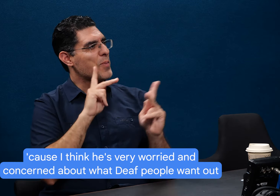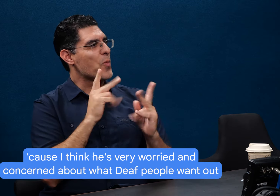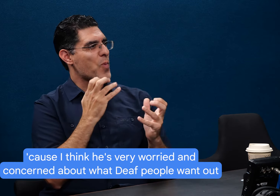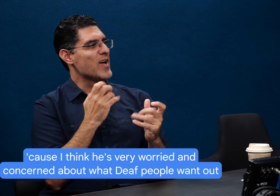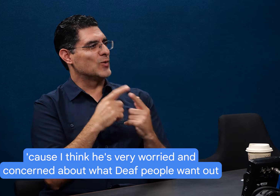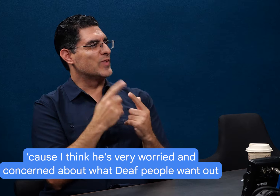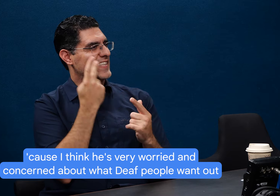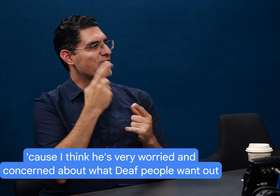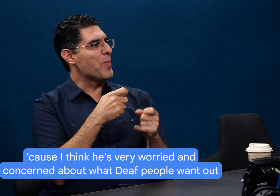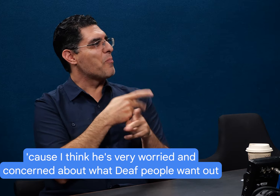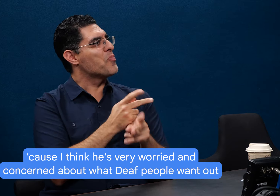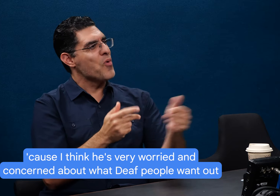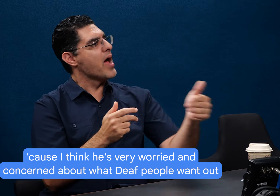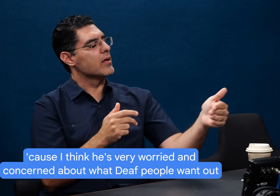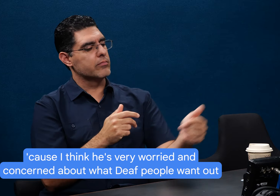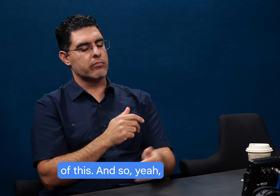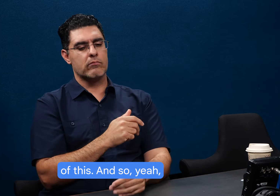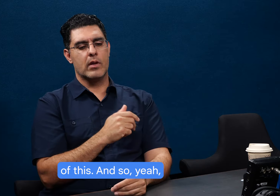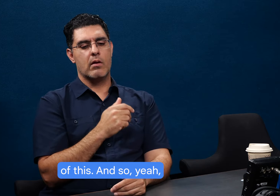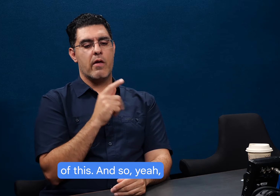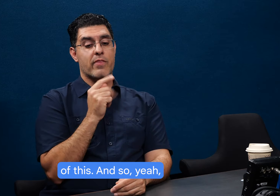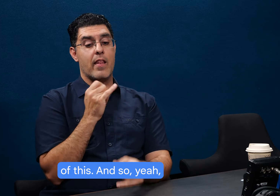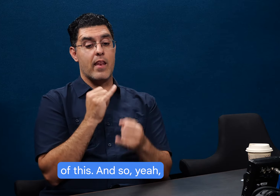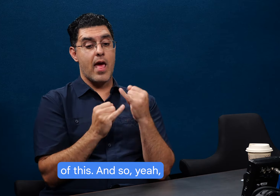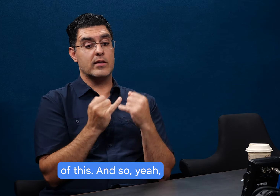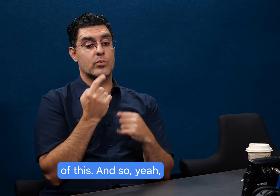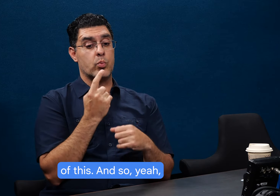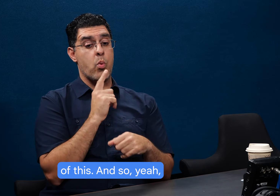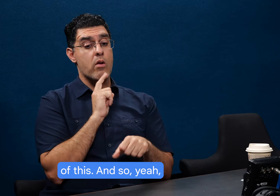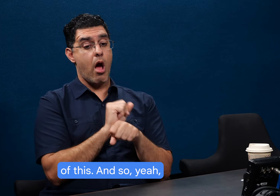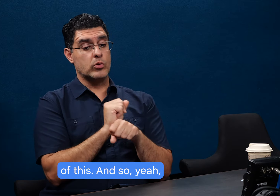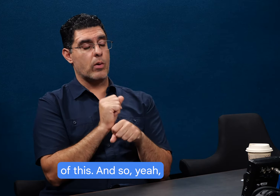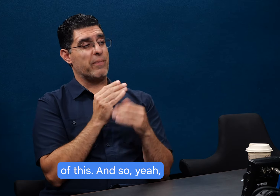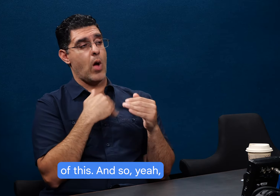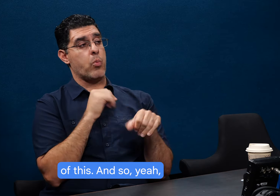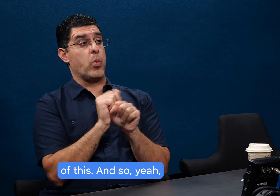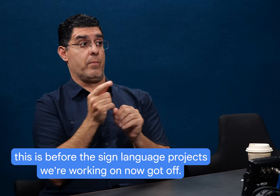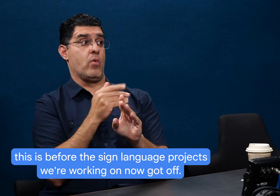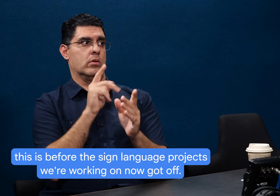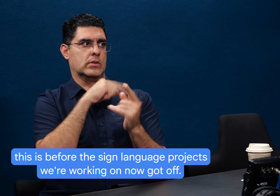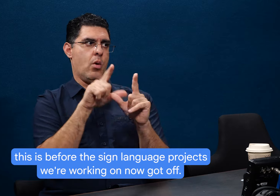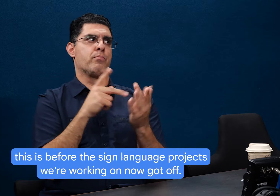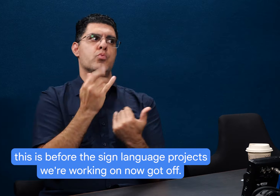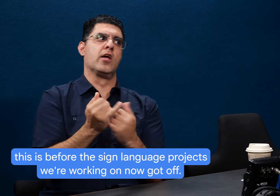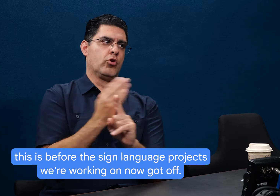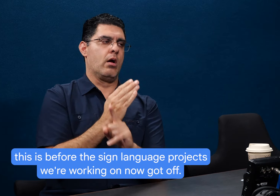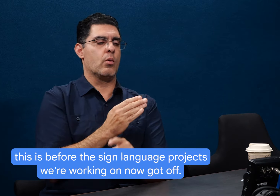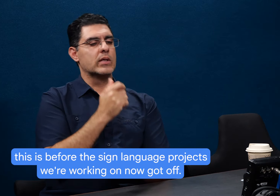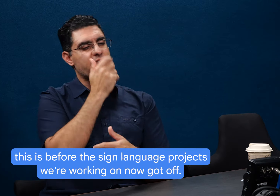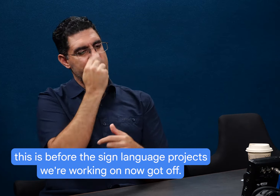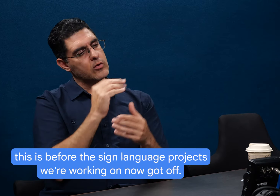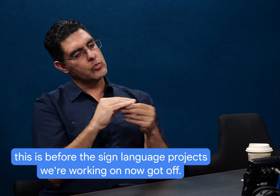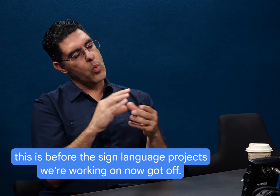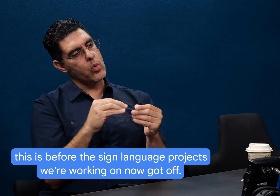he's very worried and concerned about what deaf people want out of this. And so, yeah, this is before the sign language